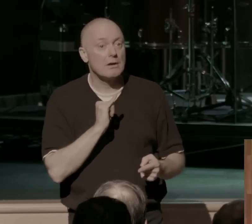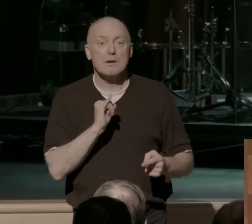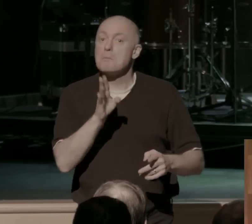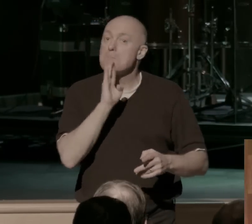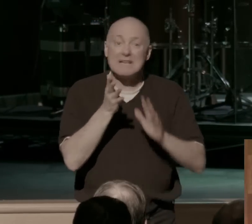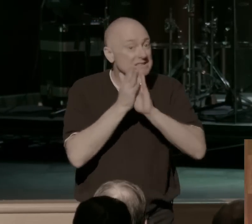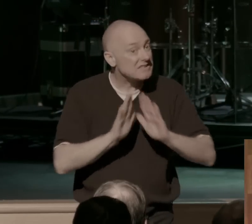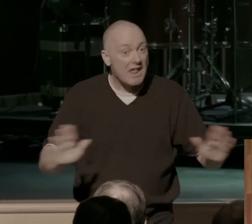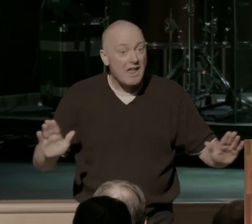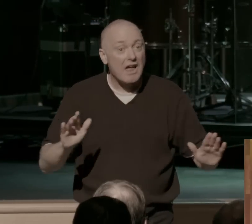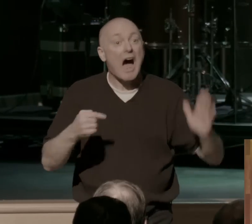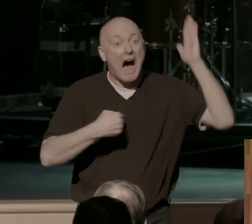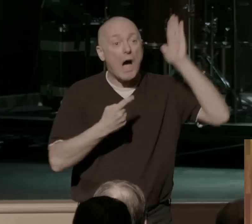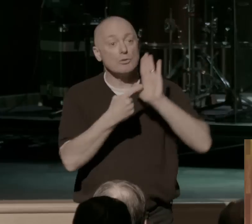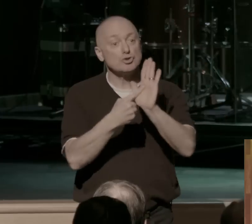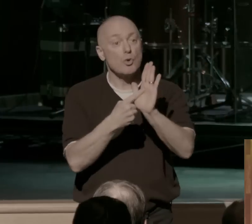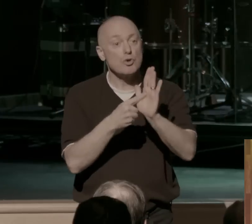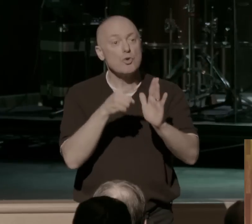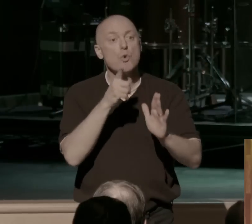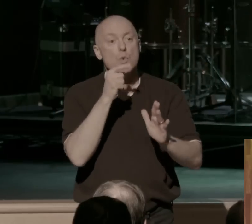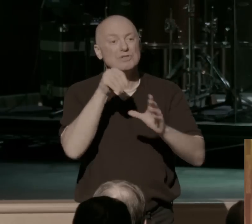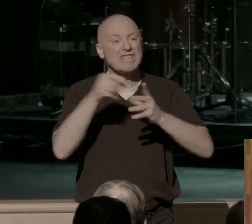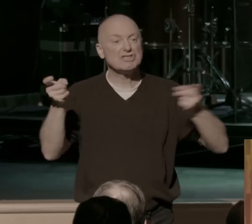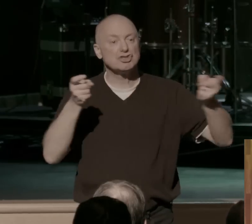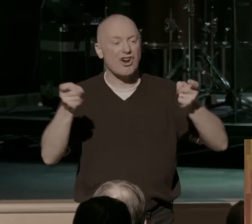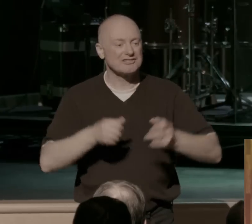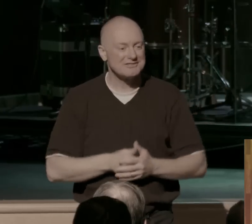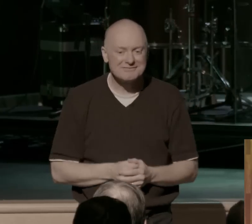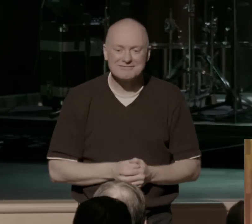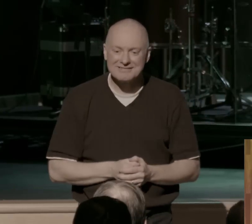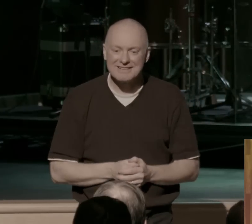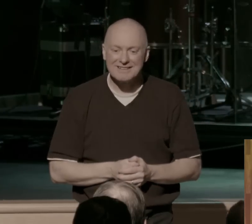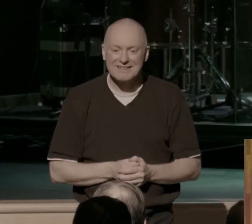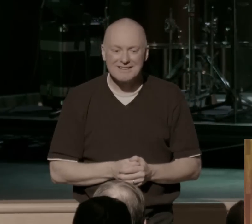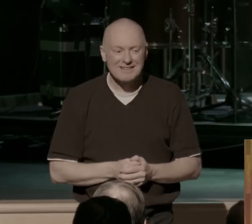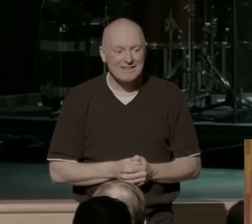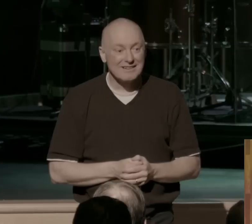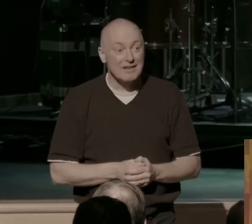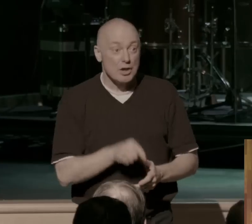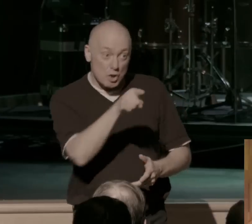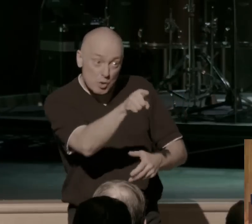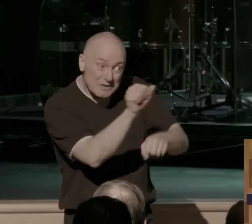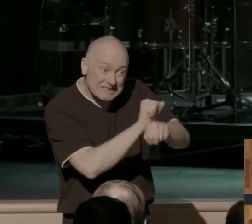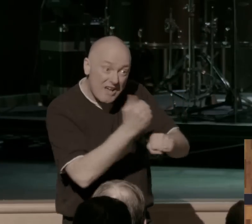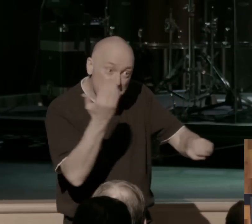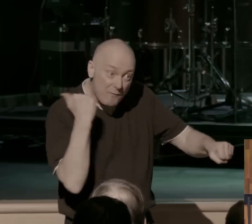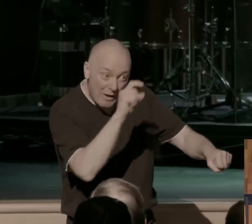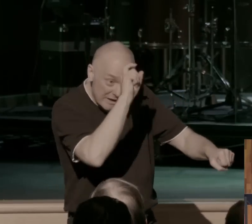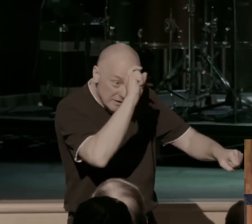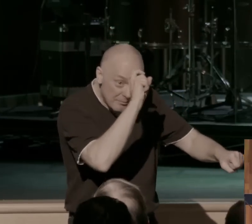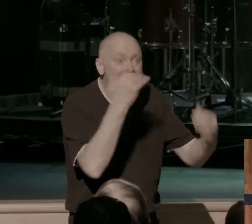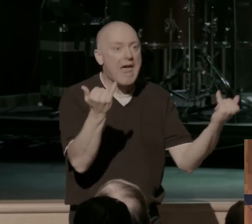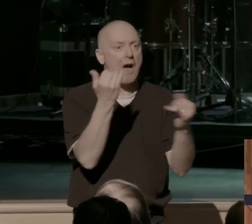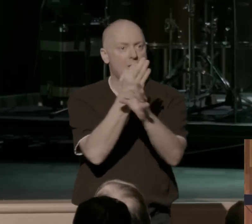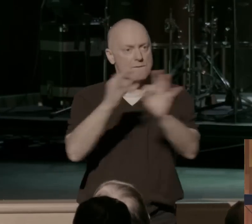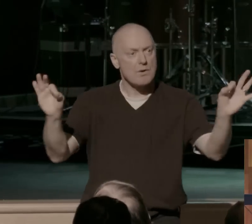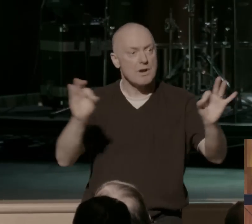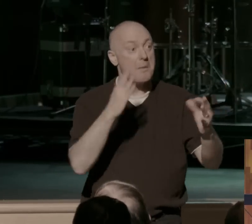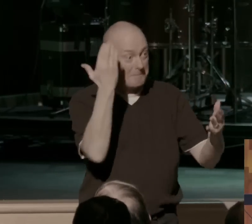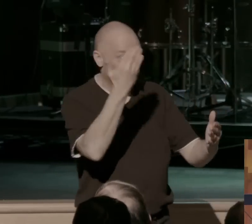who's in charge. He says, you were a slave, but now you're free. You were in darkness. Now you have light. This is